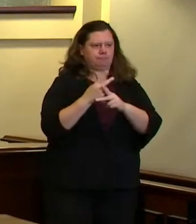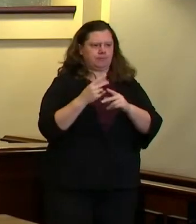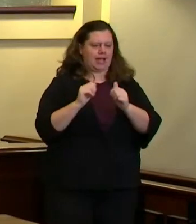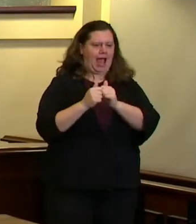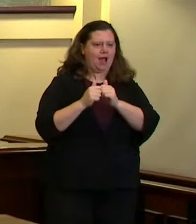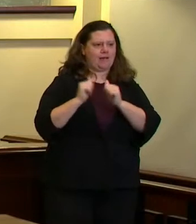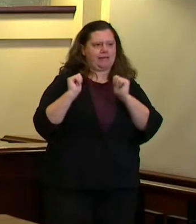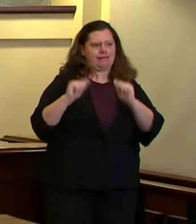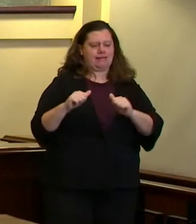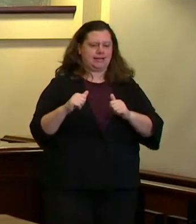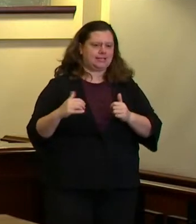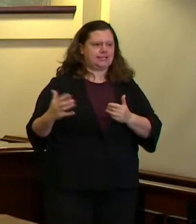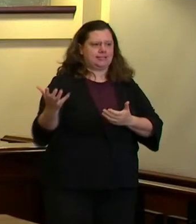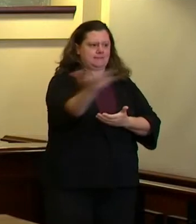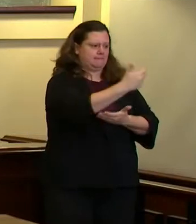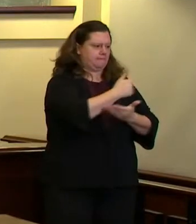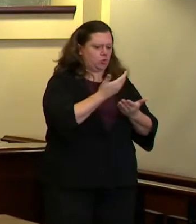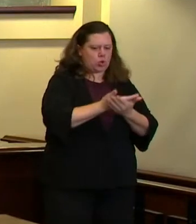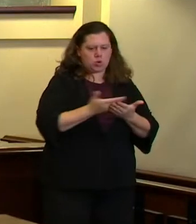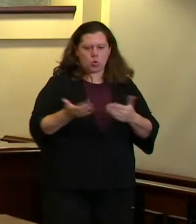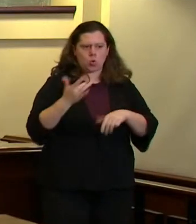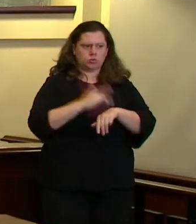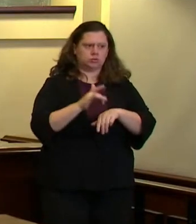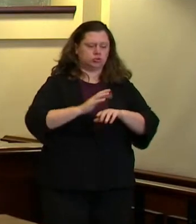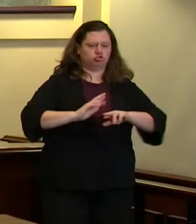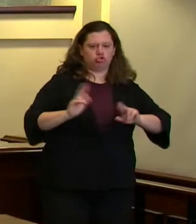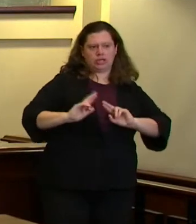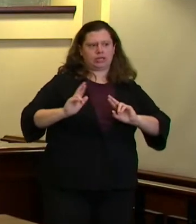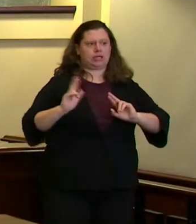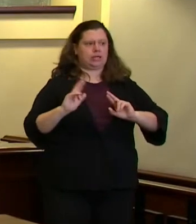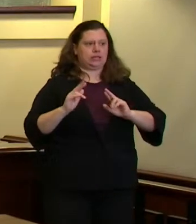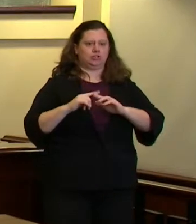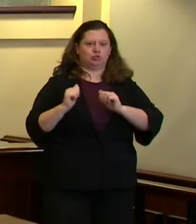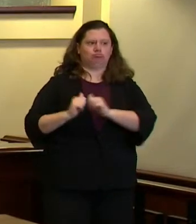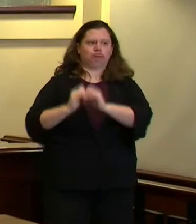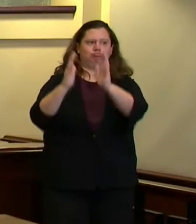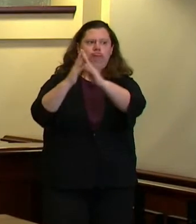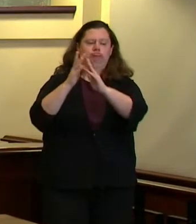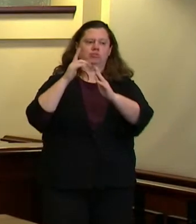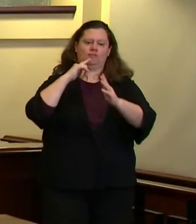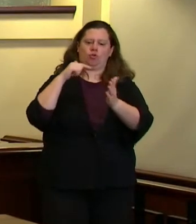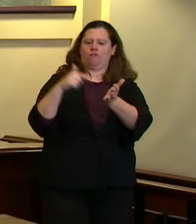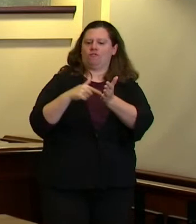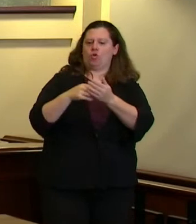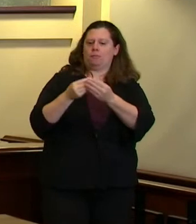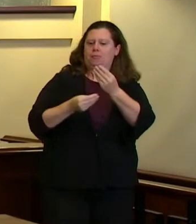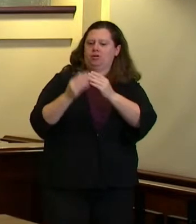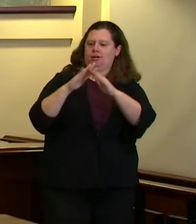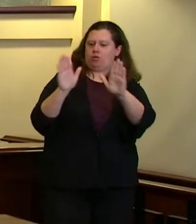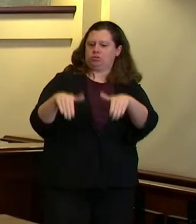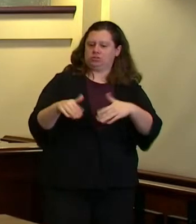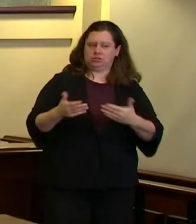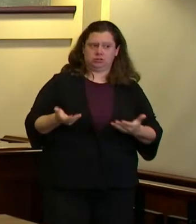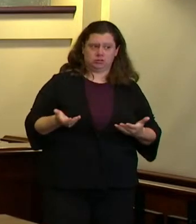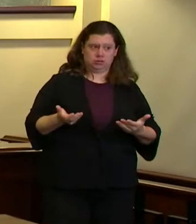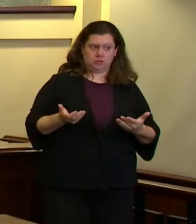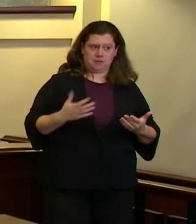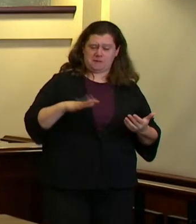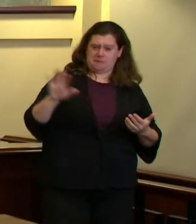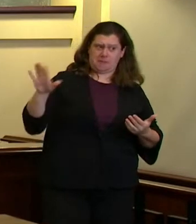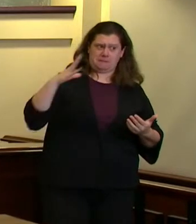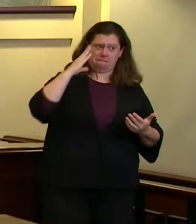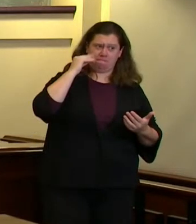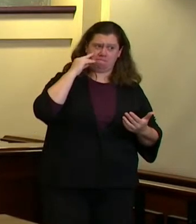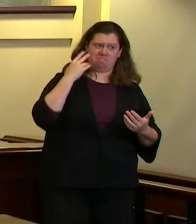all resources together fast track the affordable housing possible from your experience you know the past four years